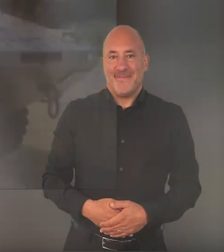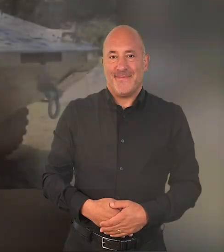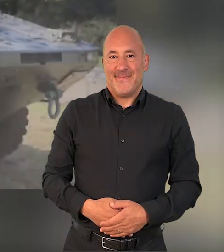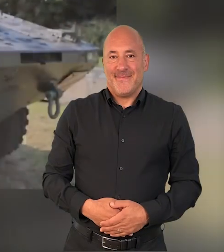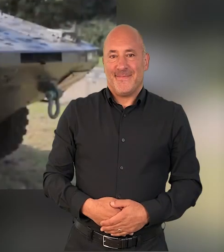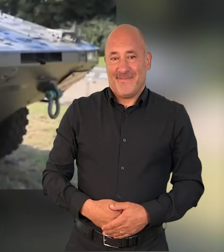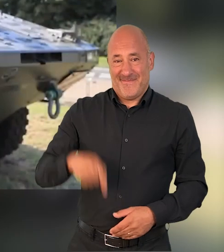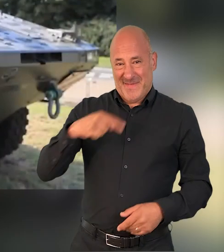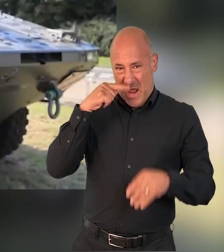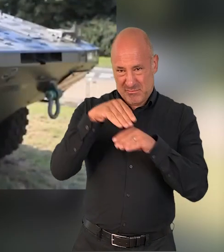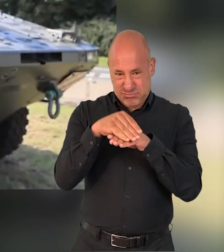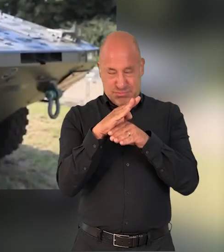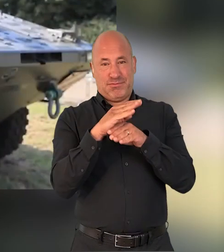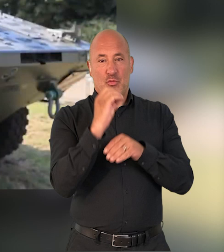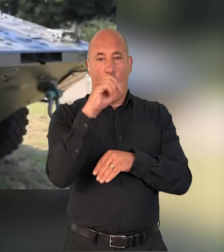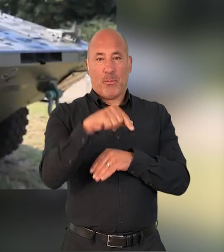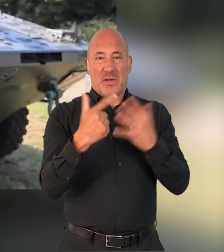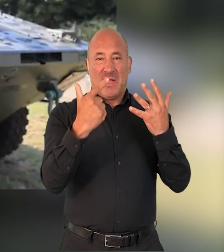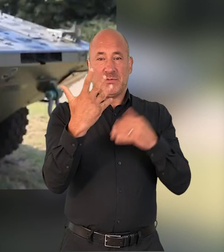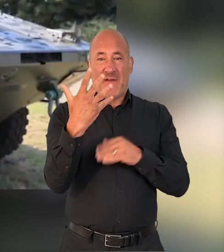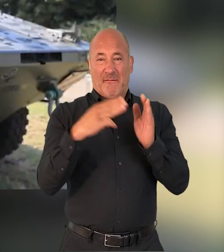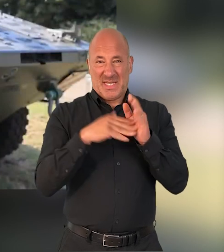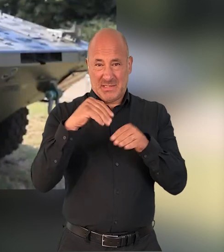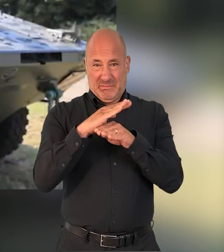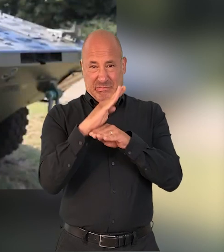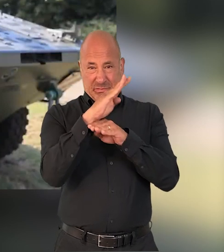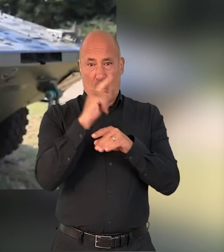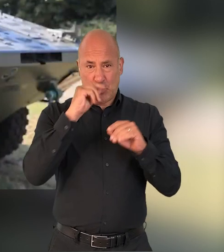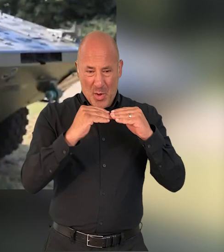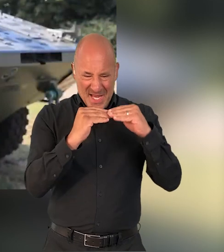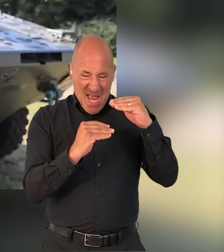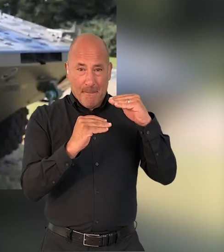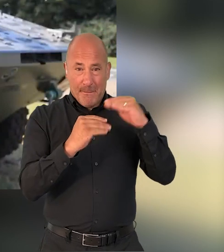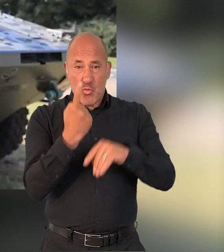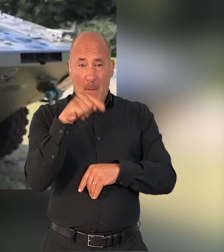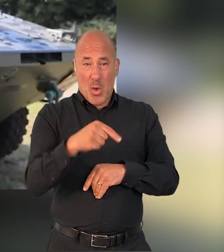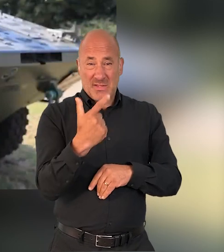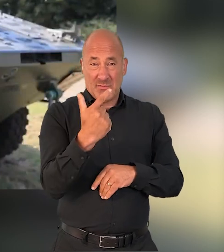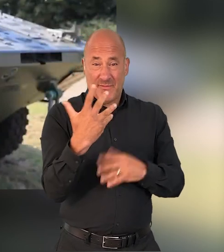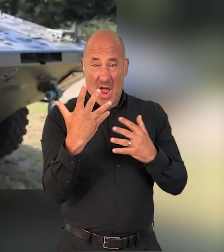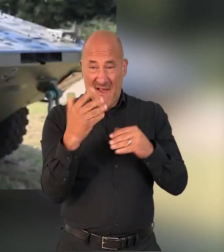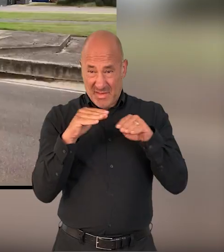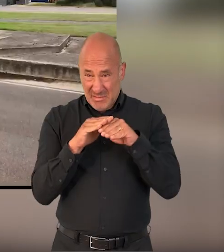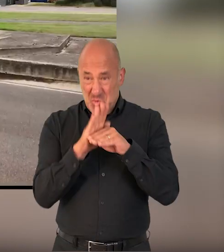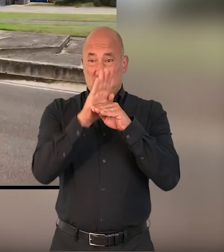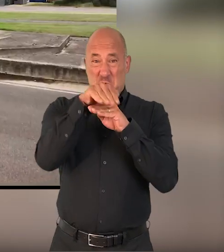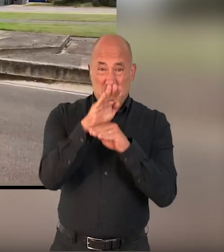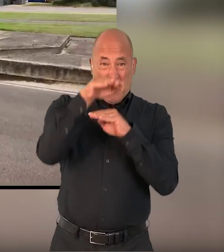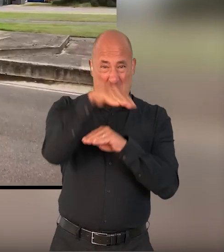It has a step climb of 0.75 metres and it also has a gap crossing of